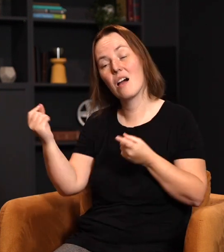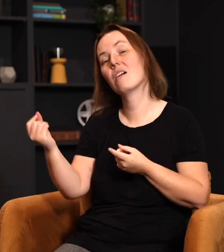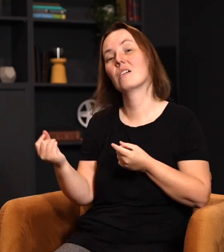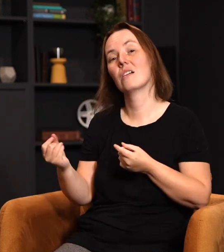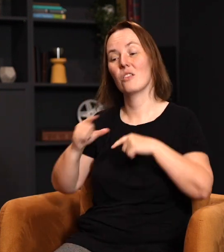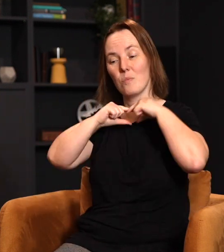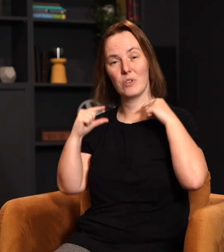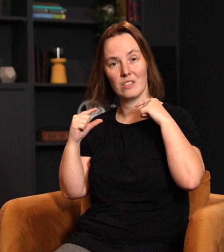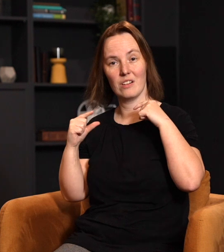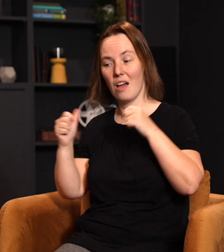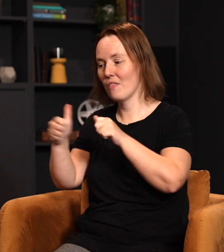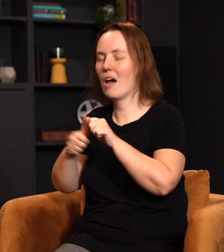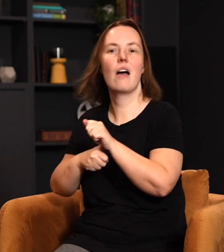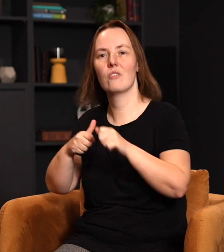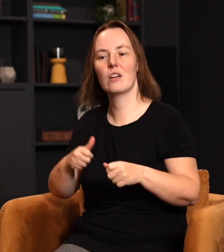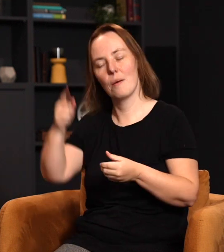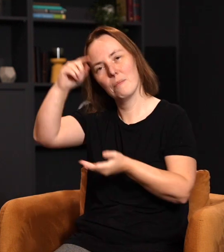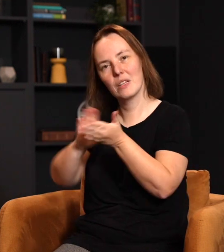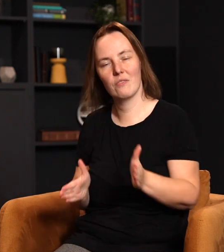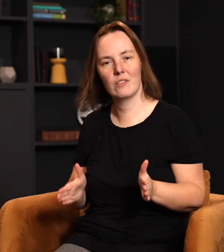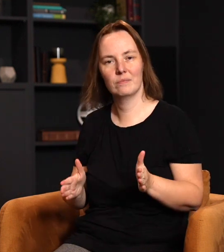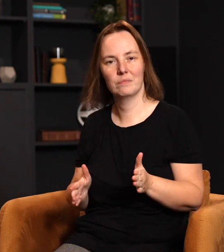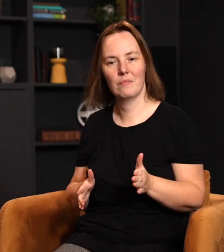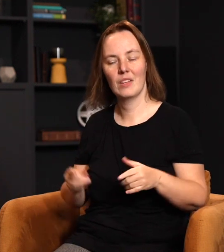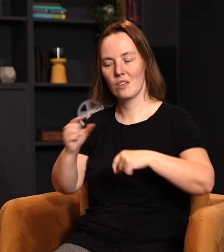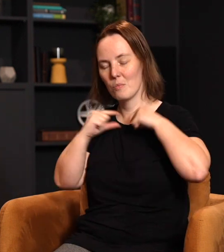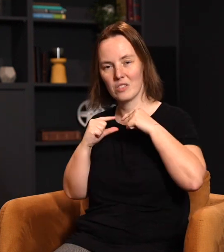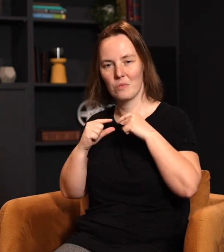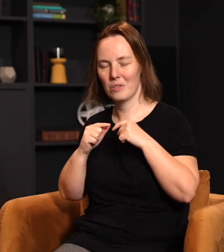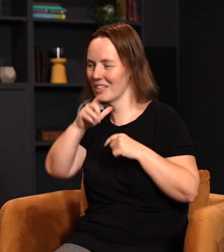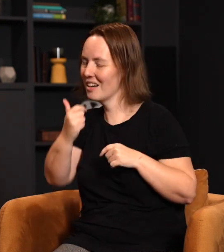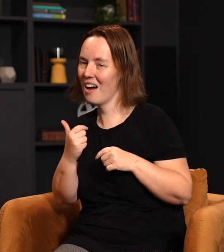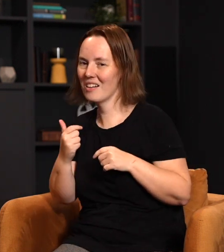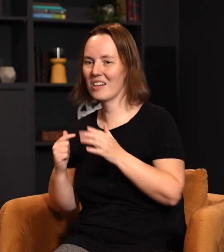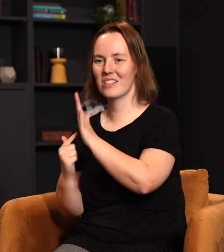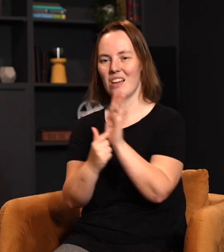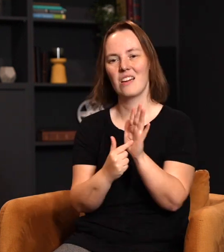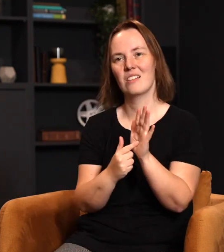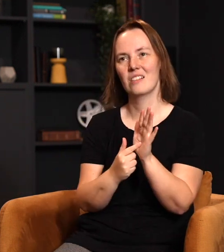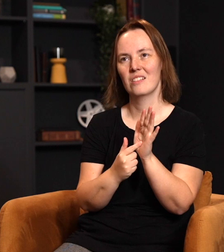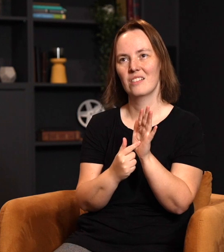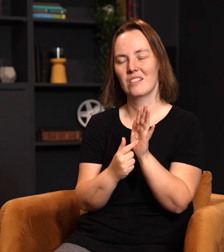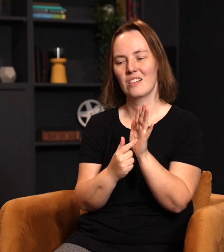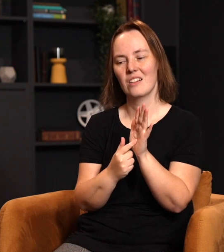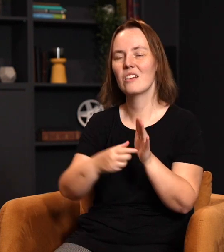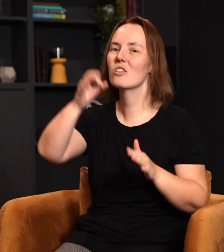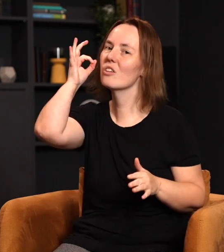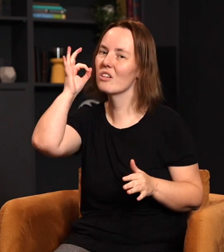but it was also the priesthood of every single believers. That the priesthood was not assigned to those who stand on the